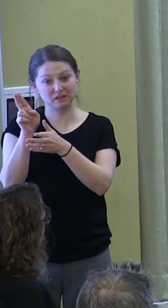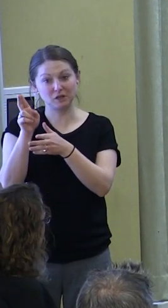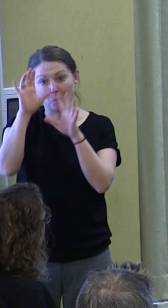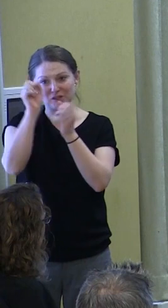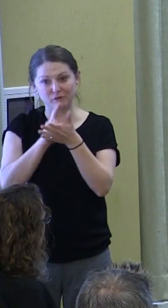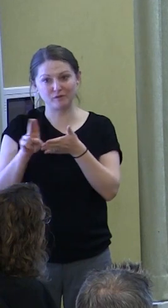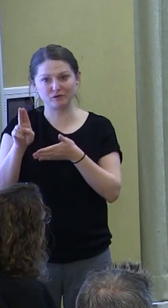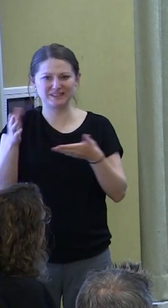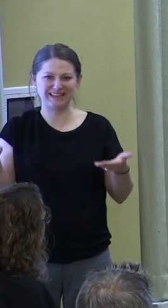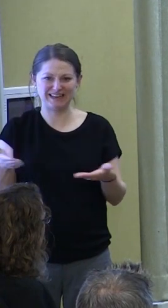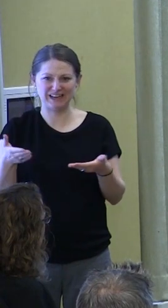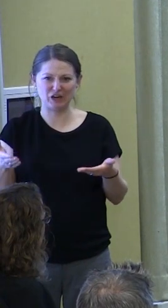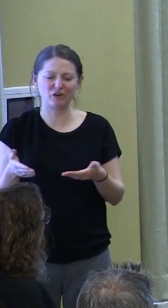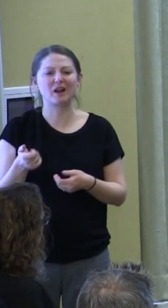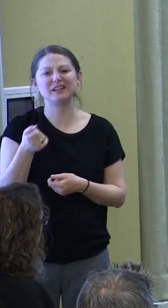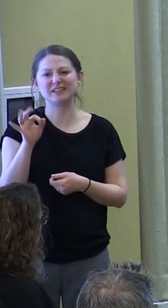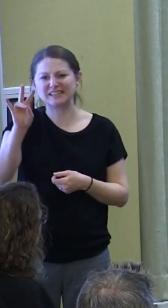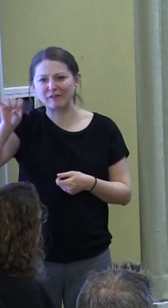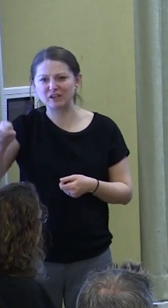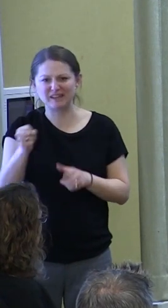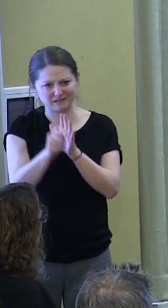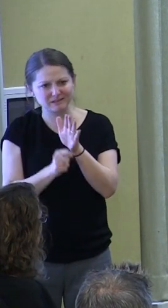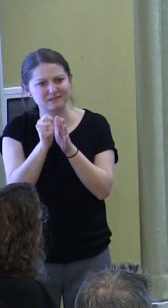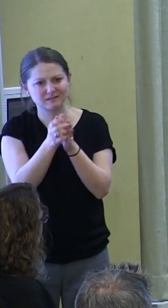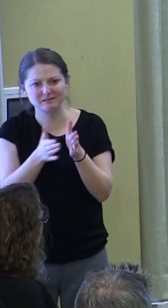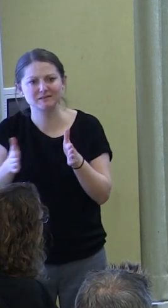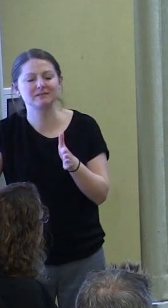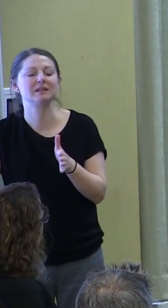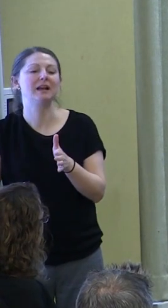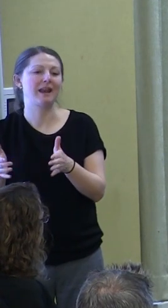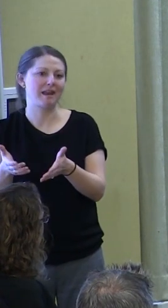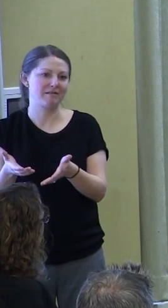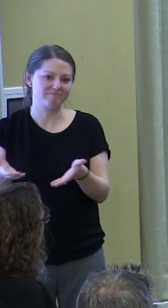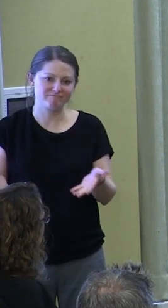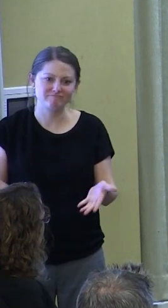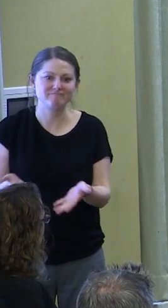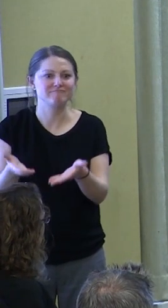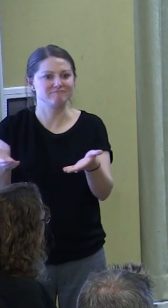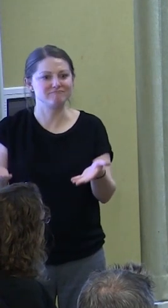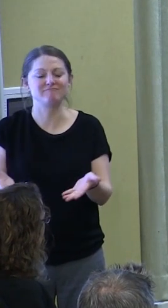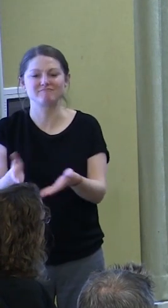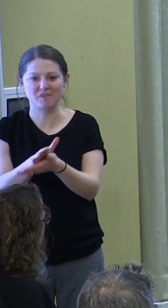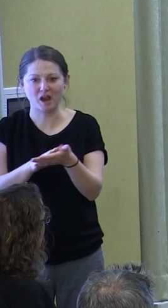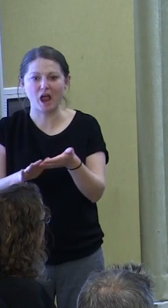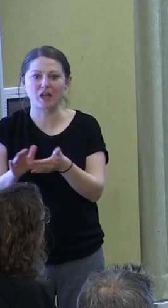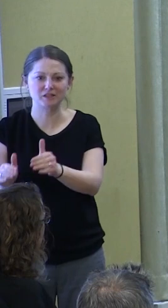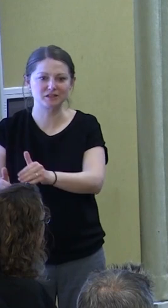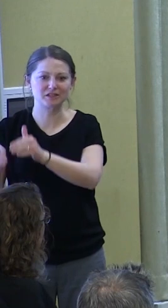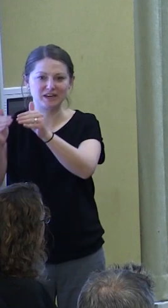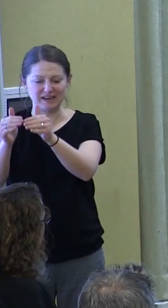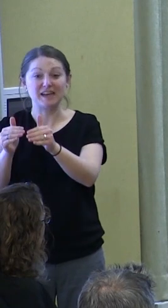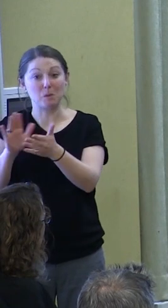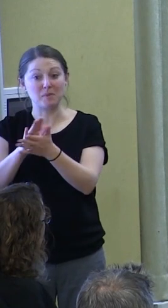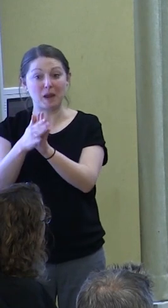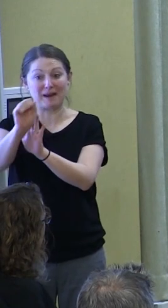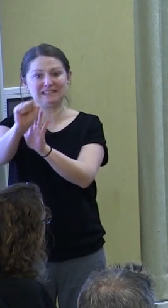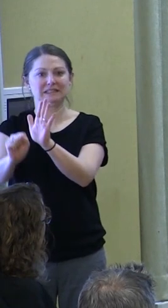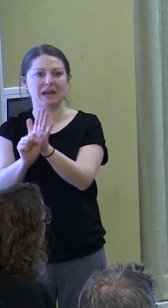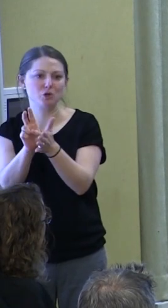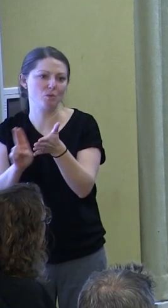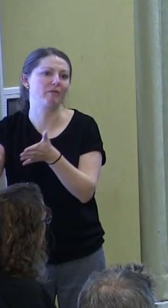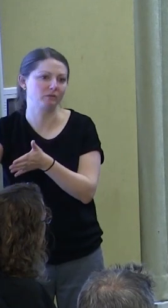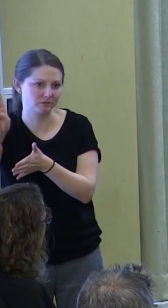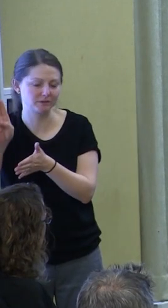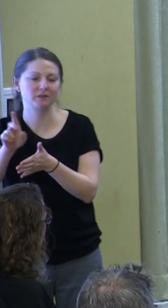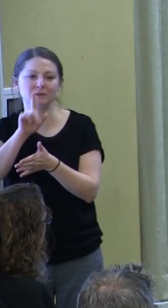university here through the 70s and helped move the college into a state university. He had